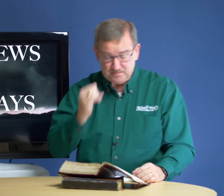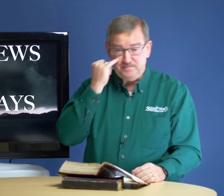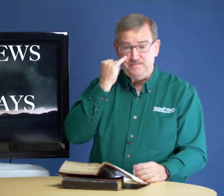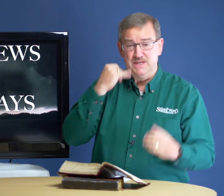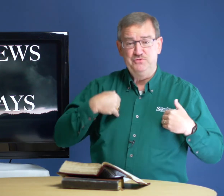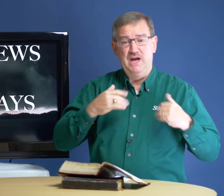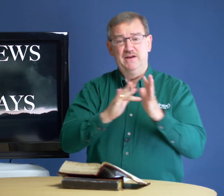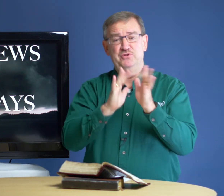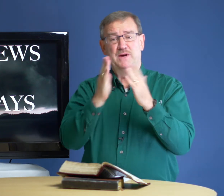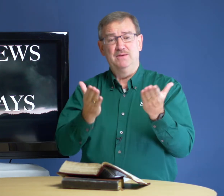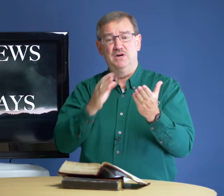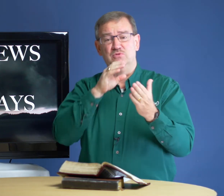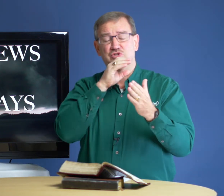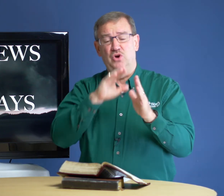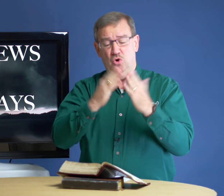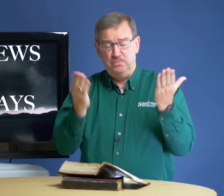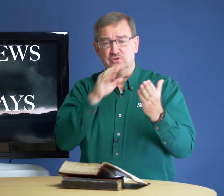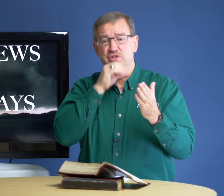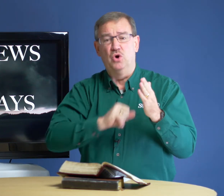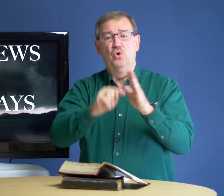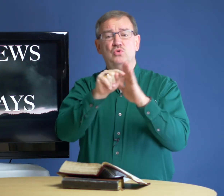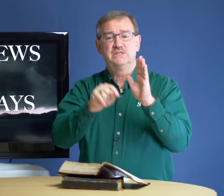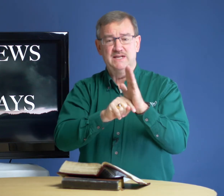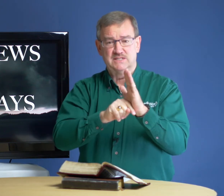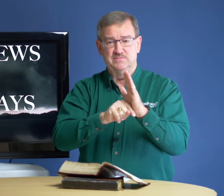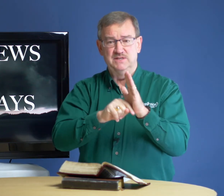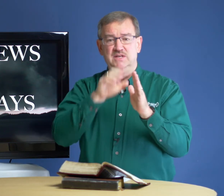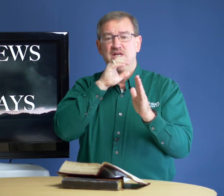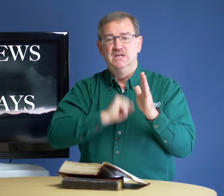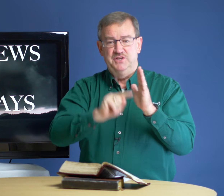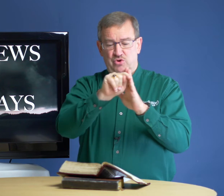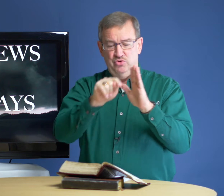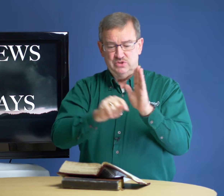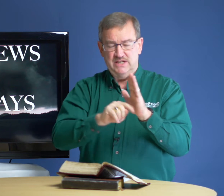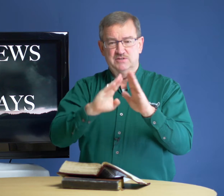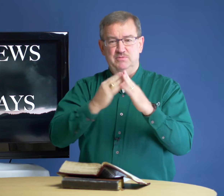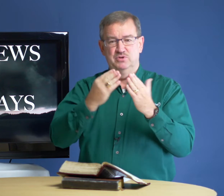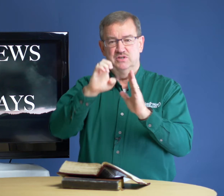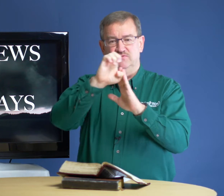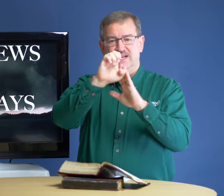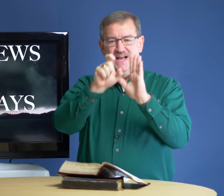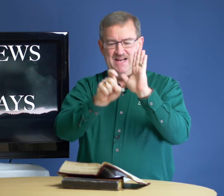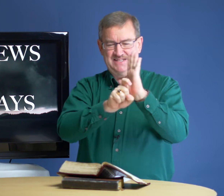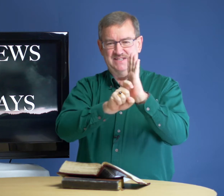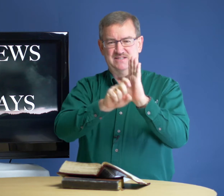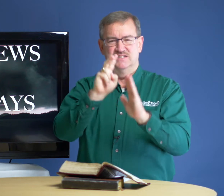If you have your Bible, I want you to open to the Old Testament, the Old Testament, the Old of Exodus, the